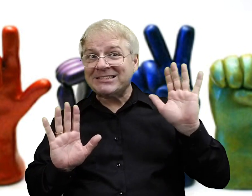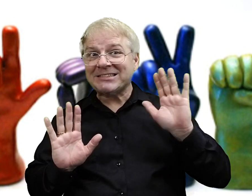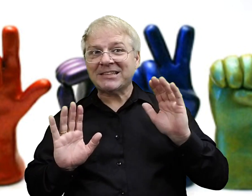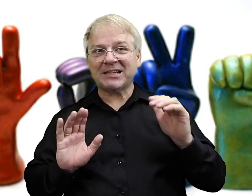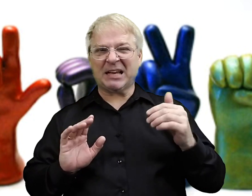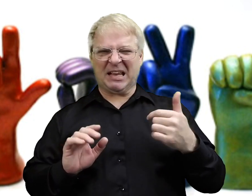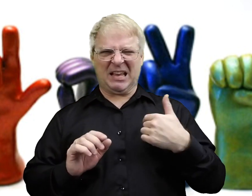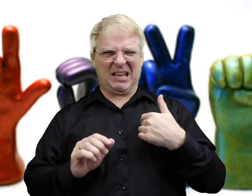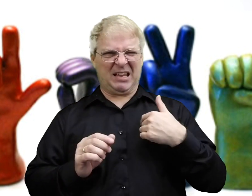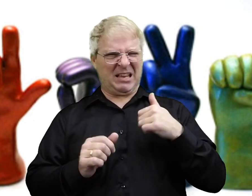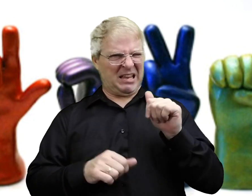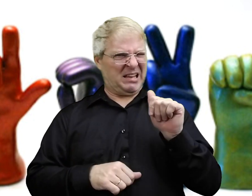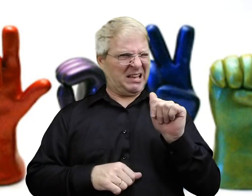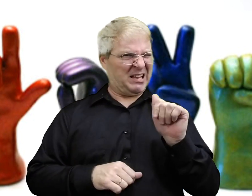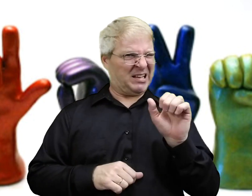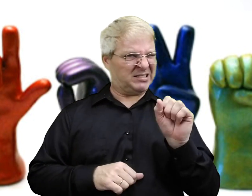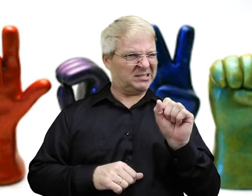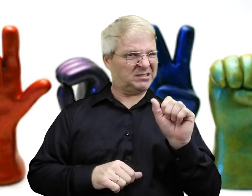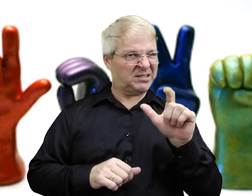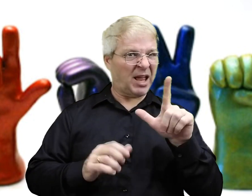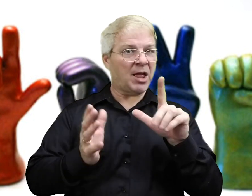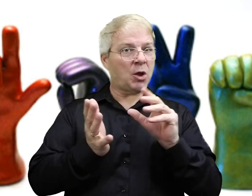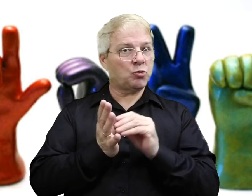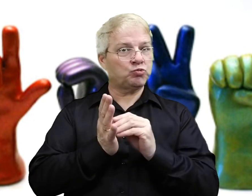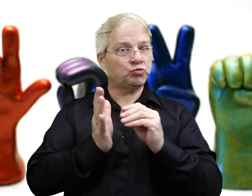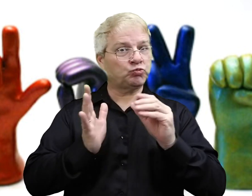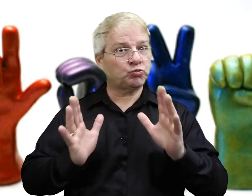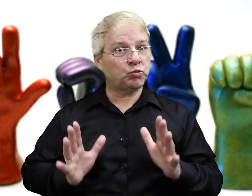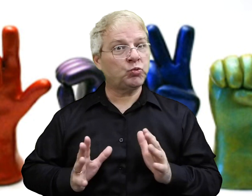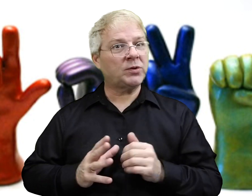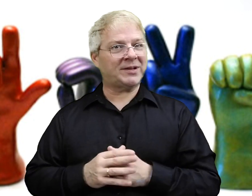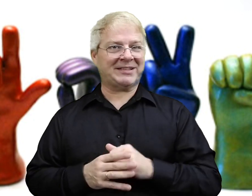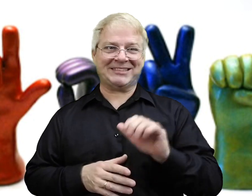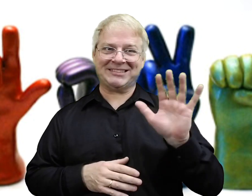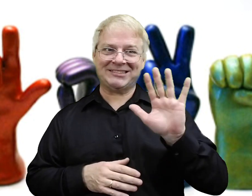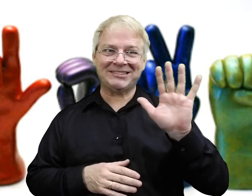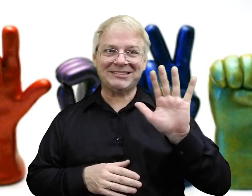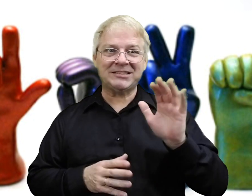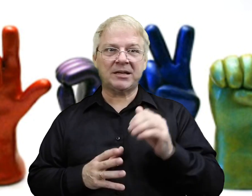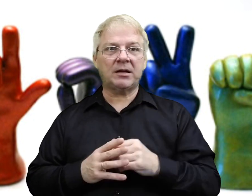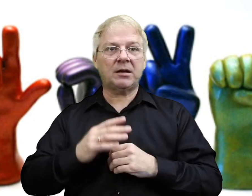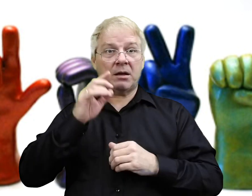Kind of wave. Let them know that you are an ASL student. Hi.